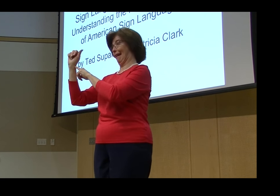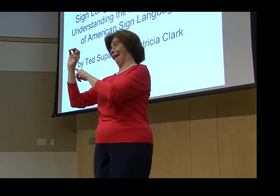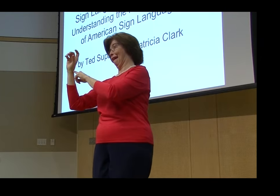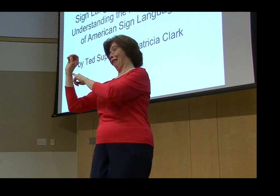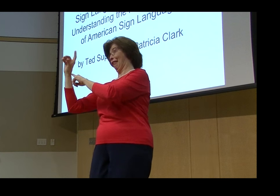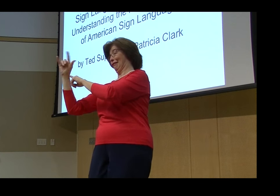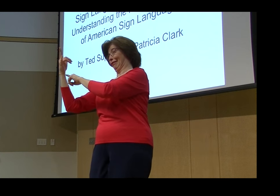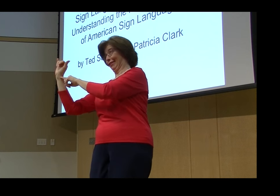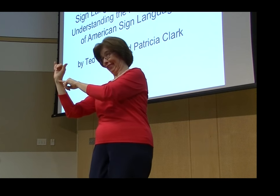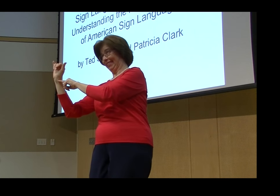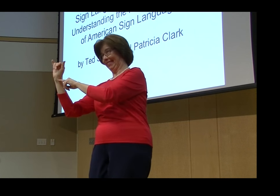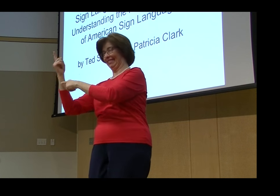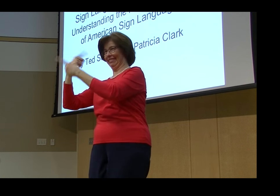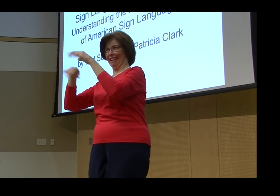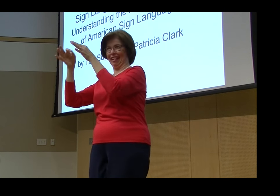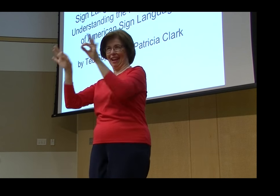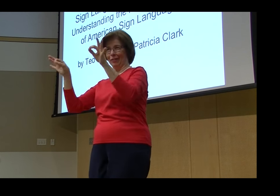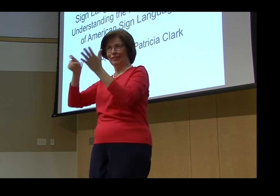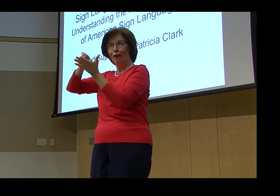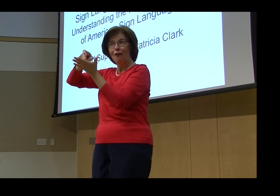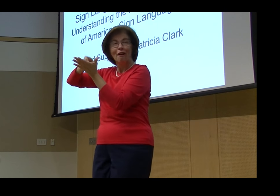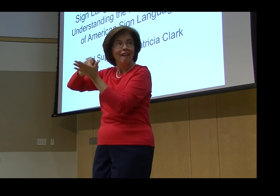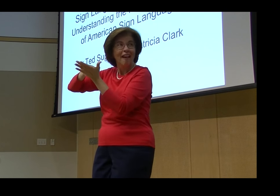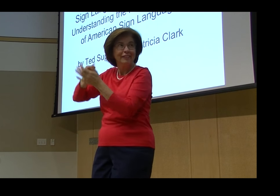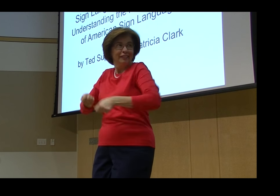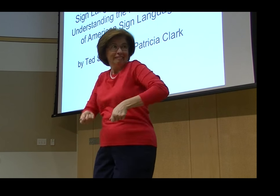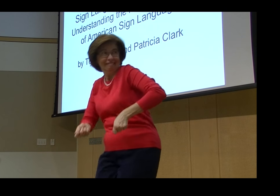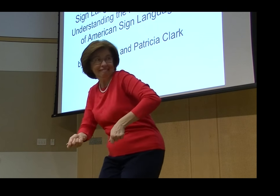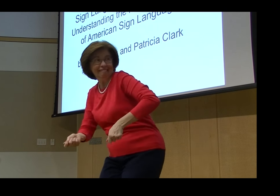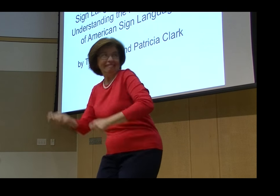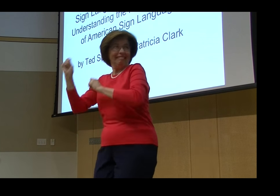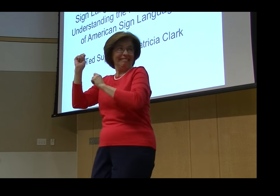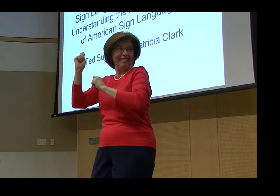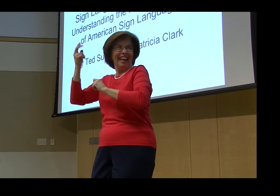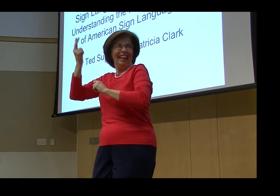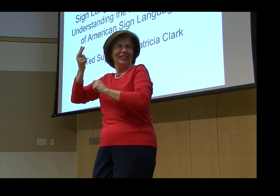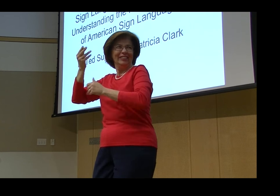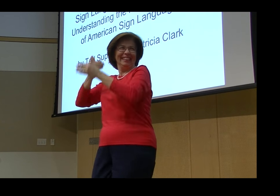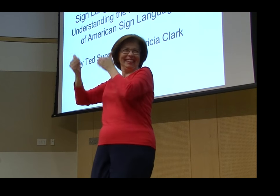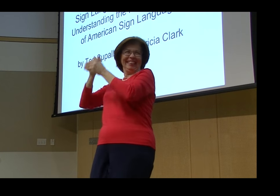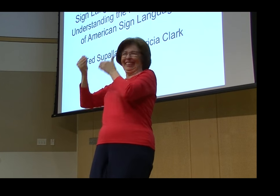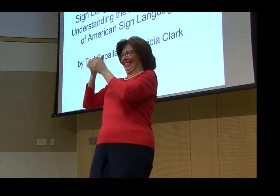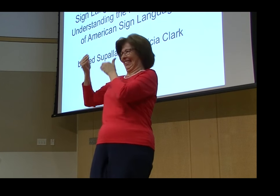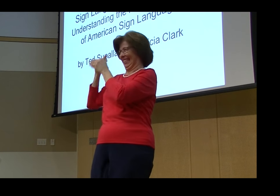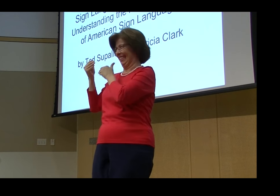And the name of the book that they've co-authored is sign language archaeology, uncovering